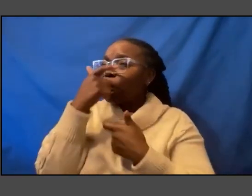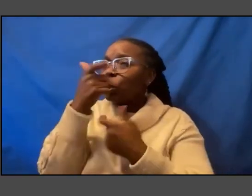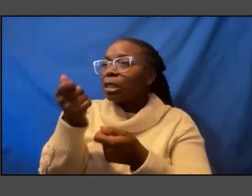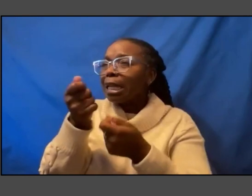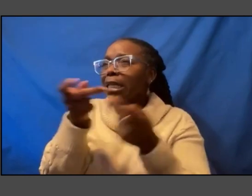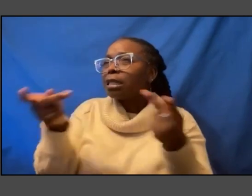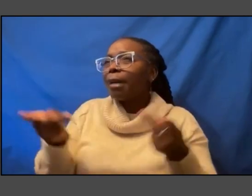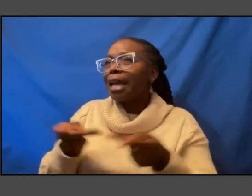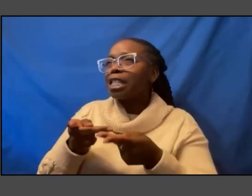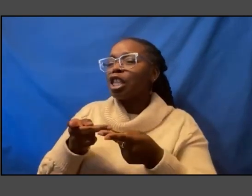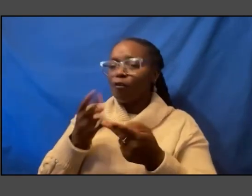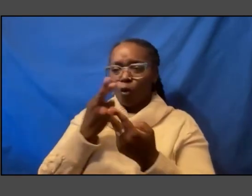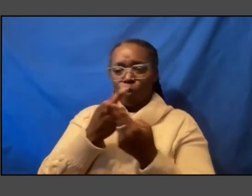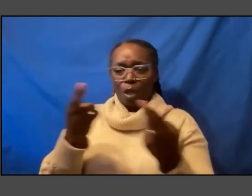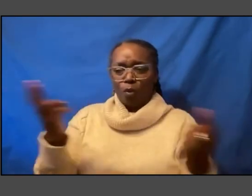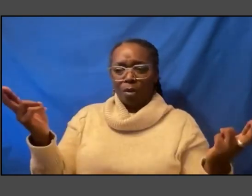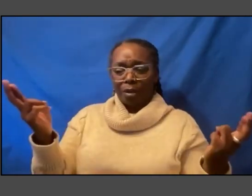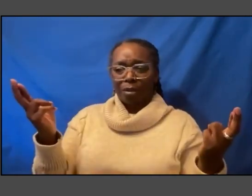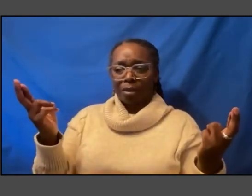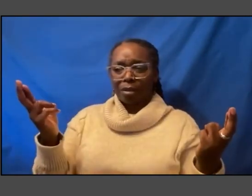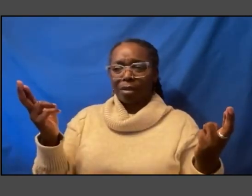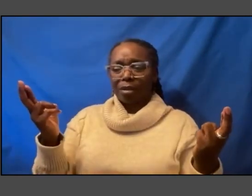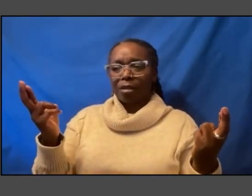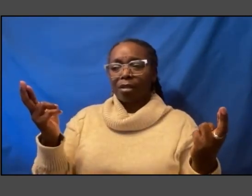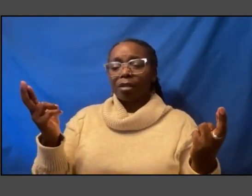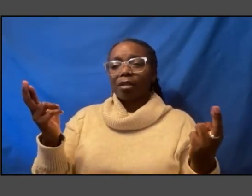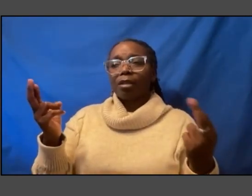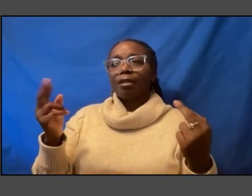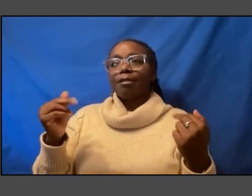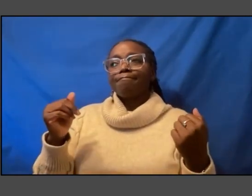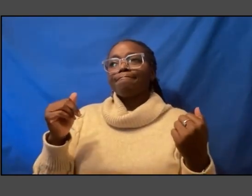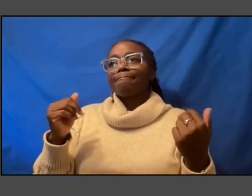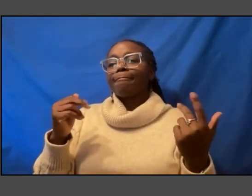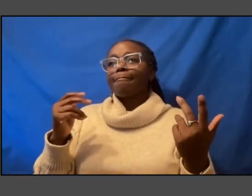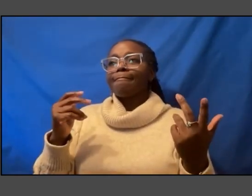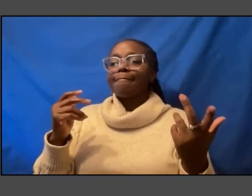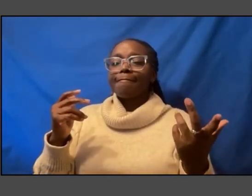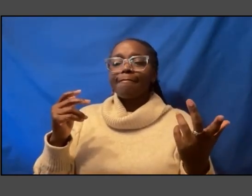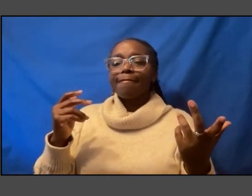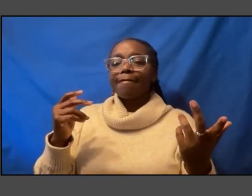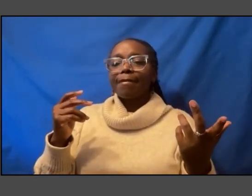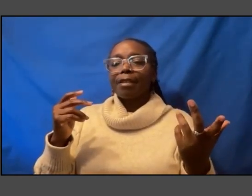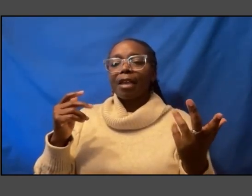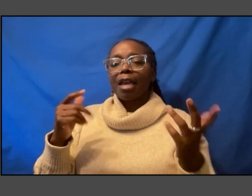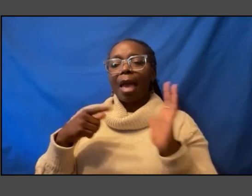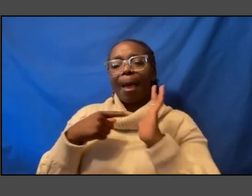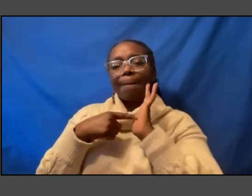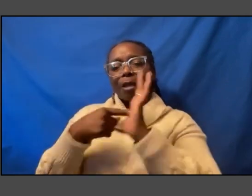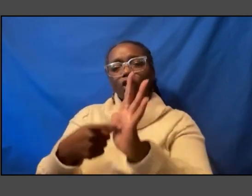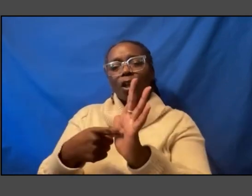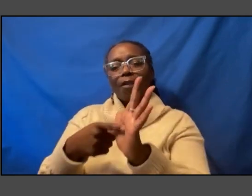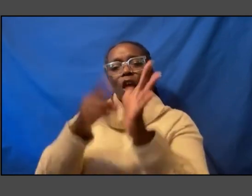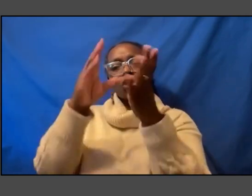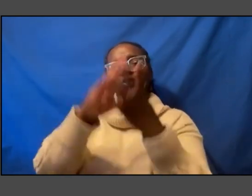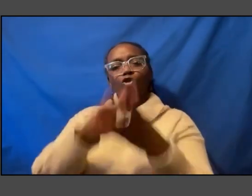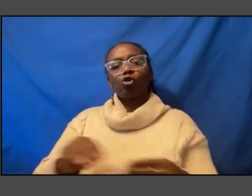that is um manifests in the storytelling that we do when we say